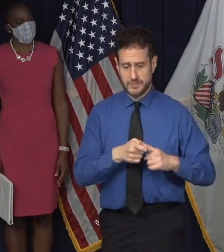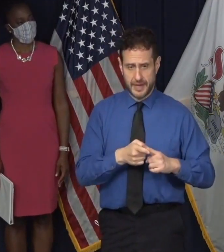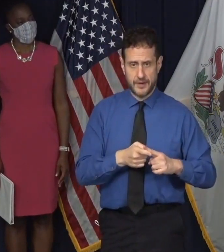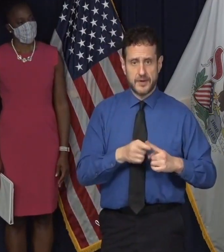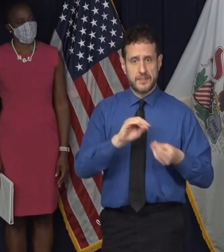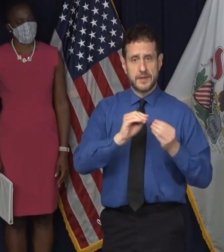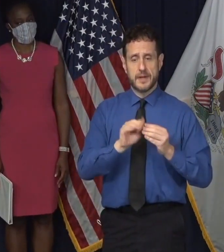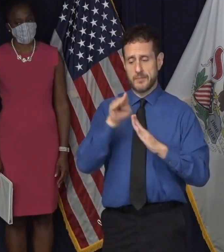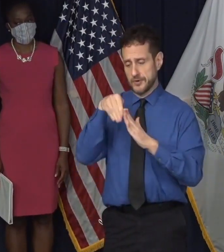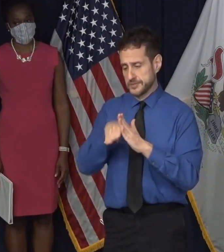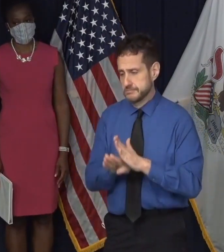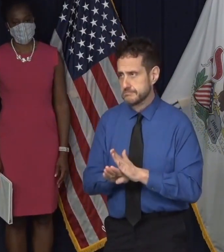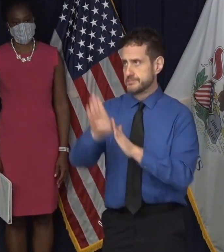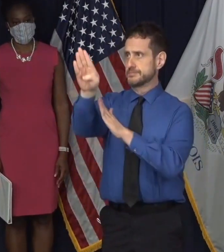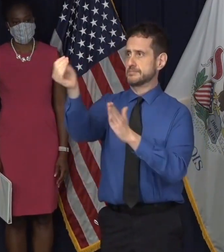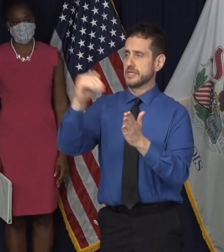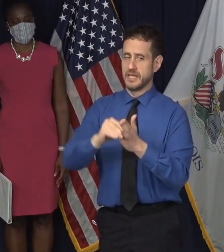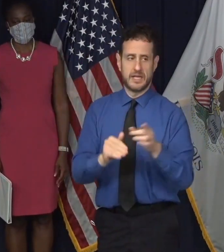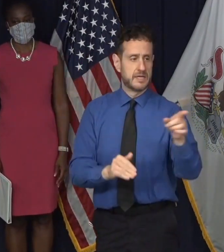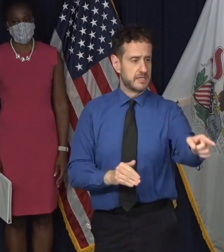the United States. Dana.